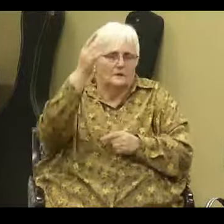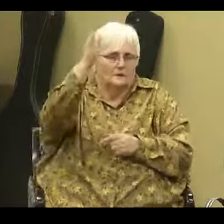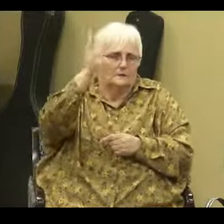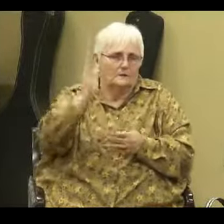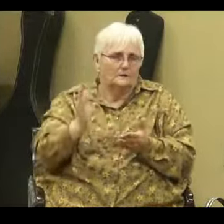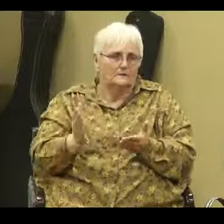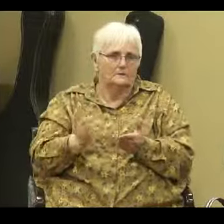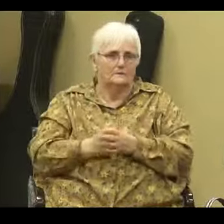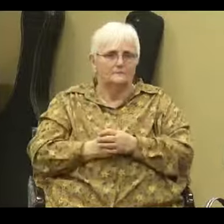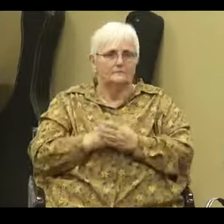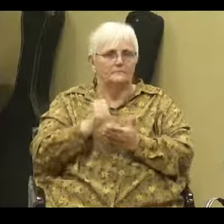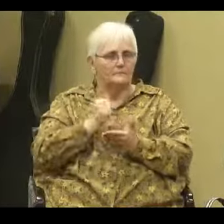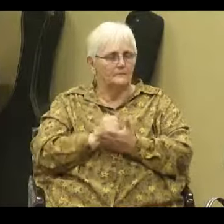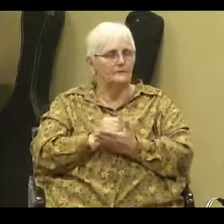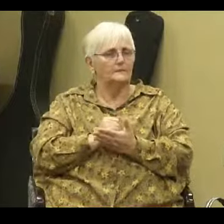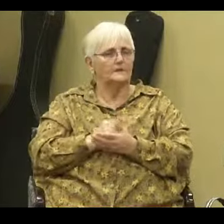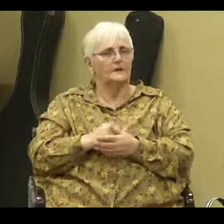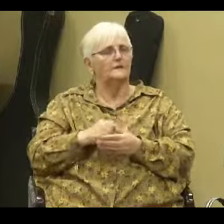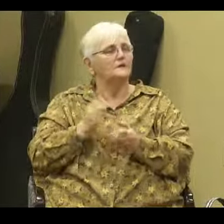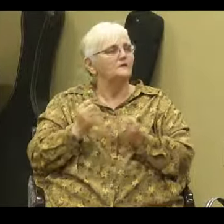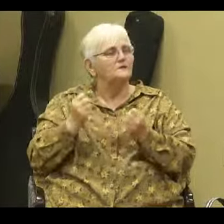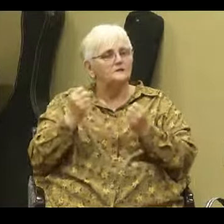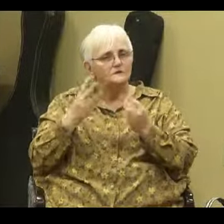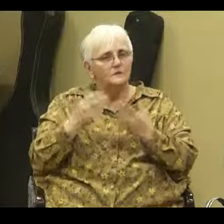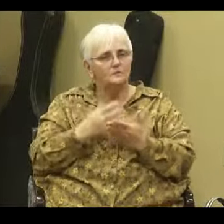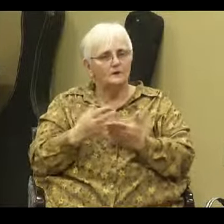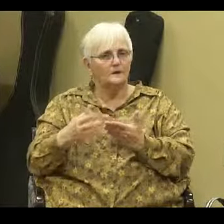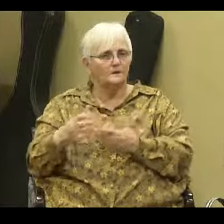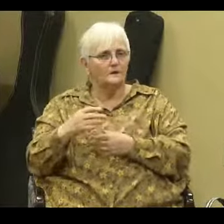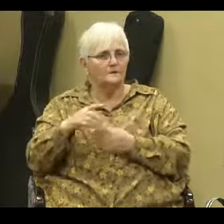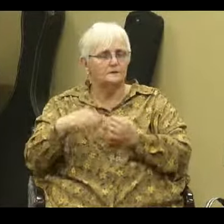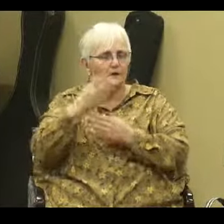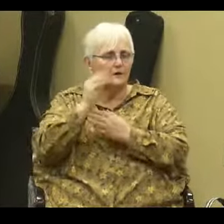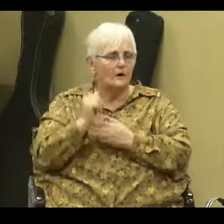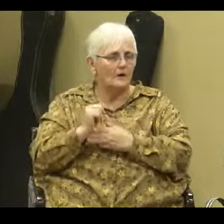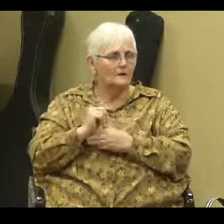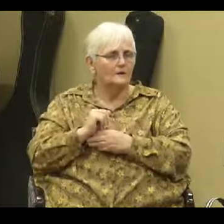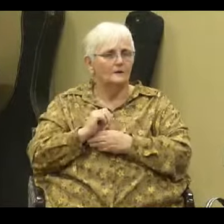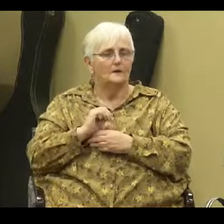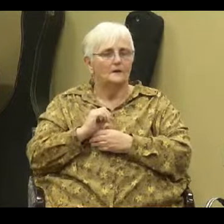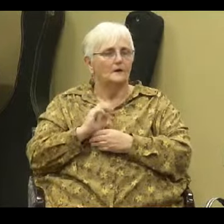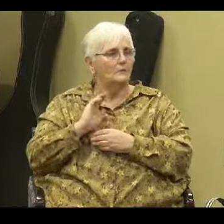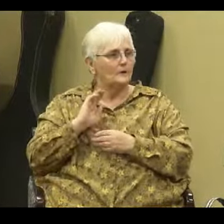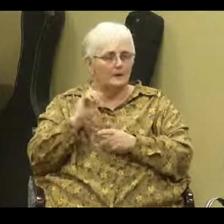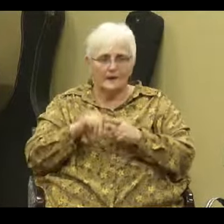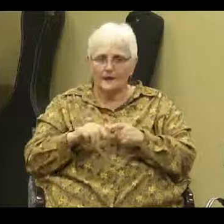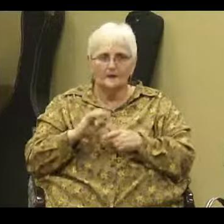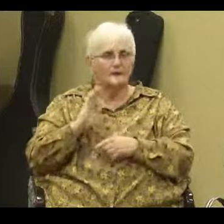Amen. There are so many things about Him we can't and will not understand until, amen, we're in eternity.